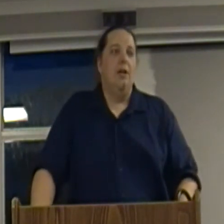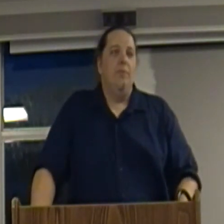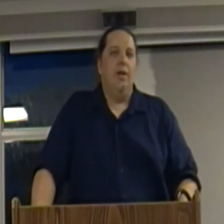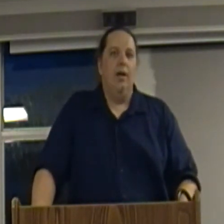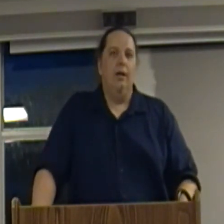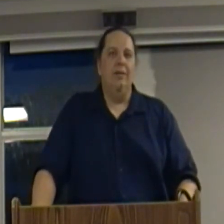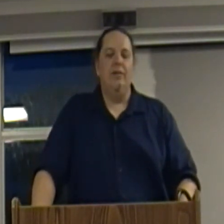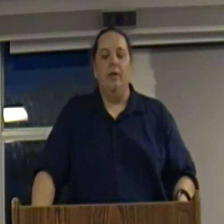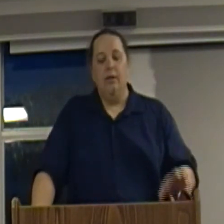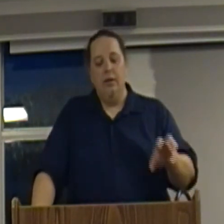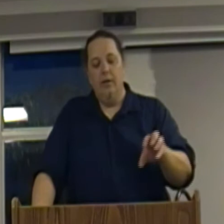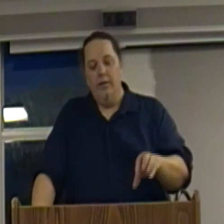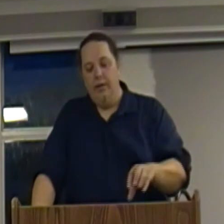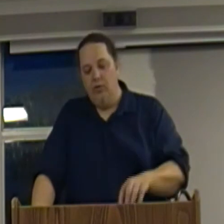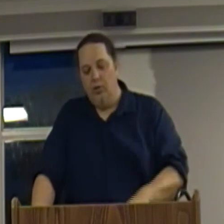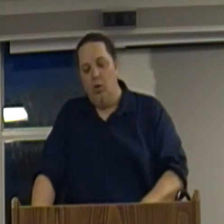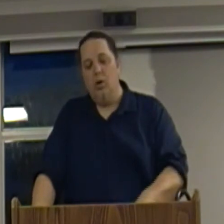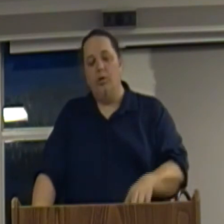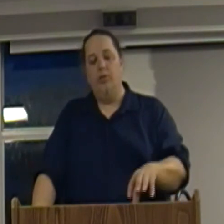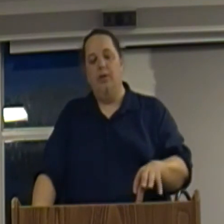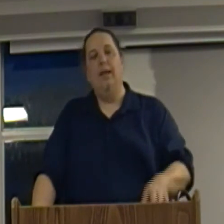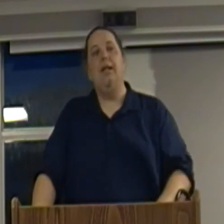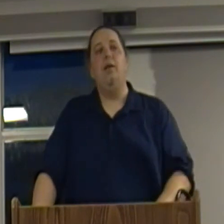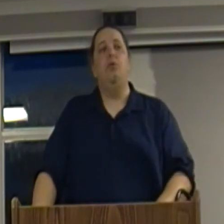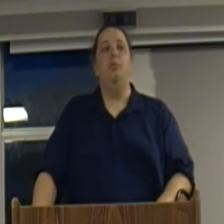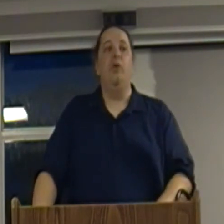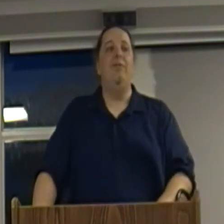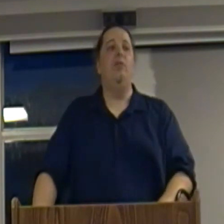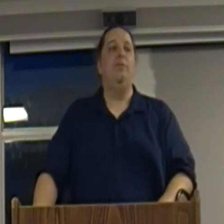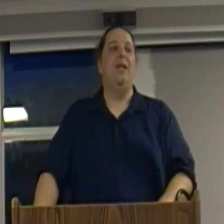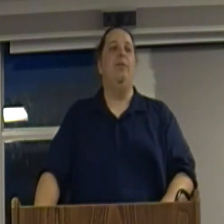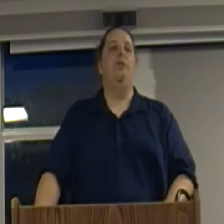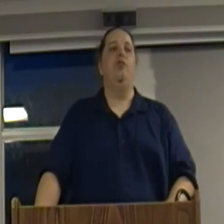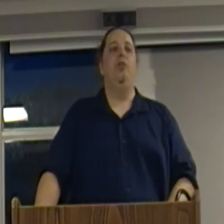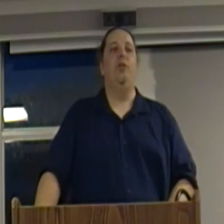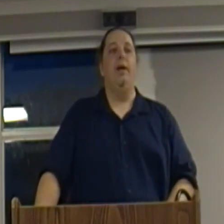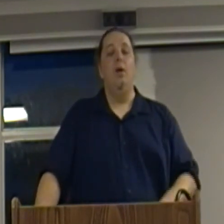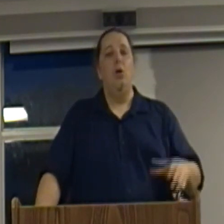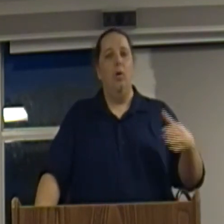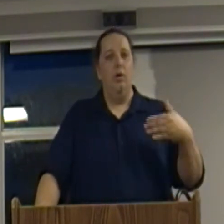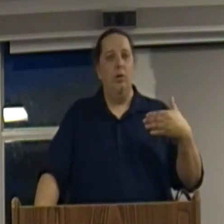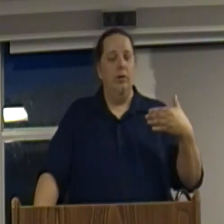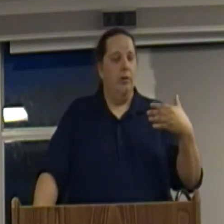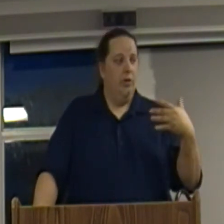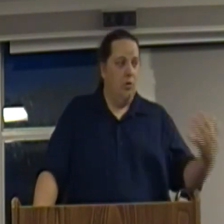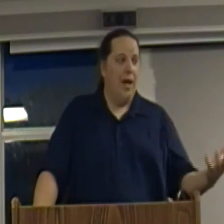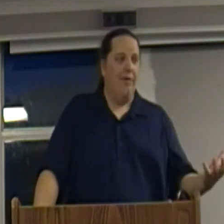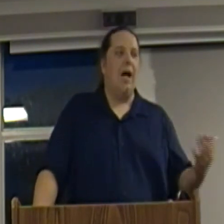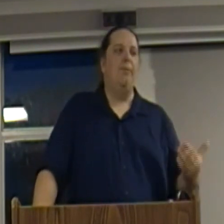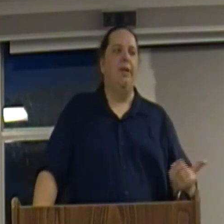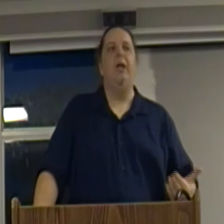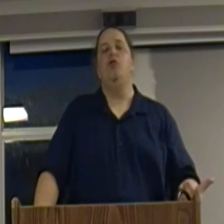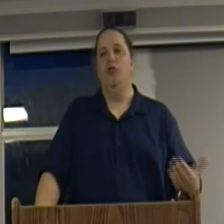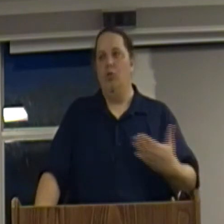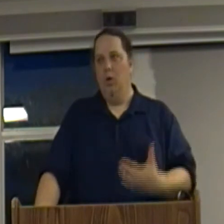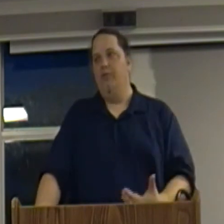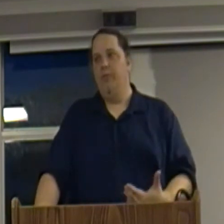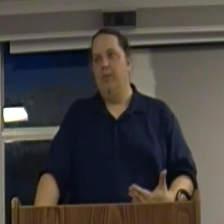because these lords and ladies who had previously been able to just say, well, you have an obligation to work for me,